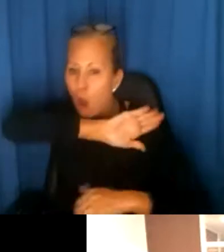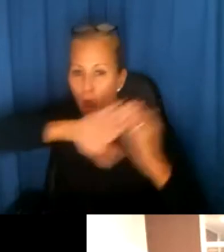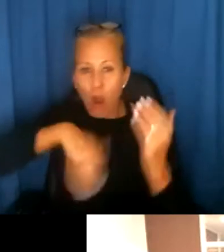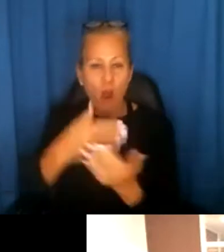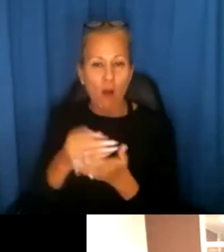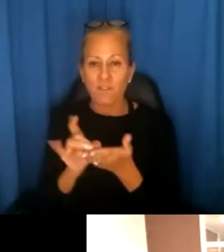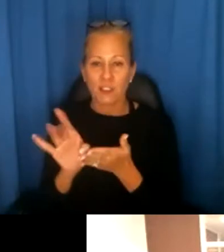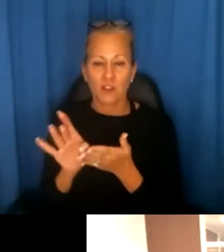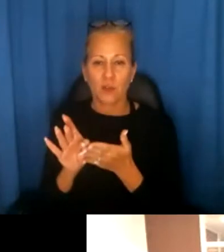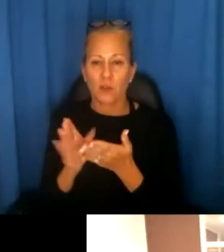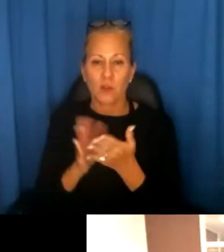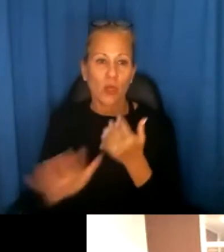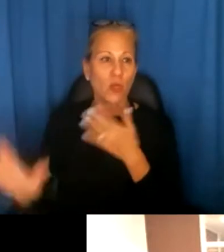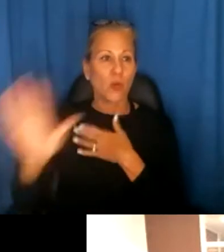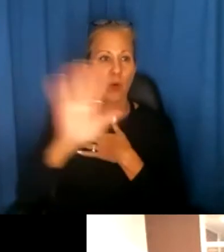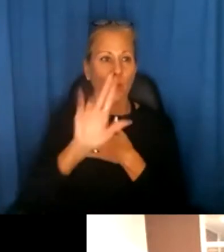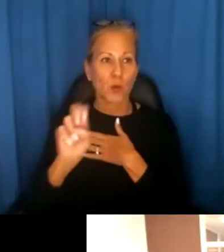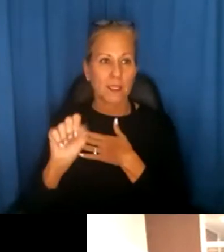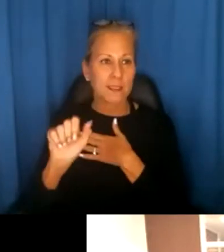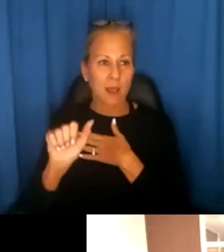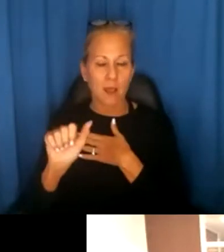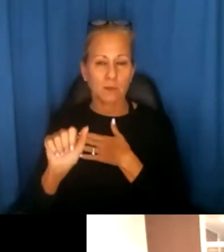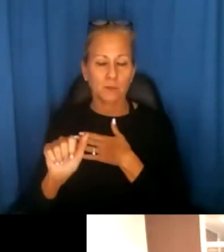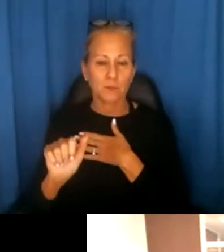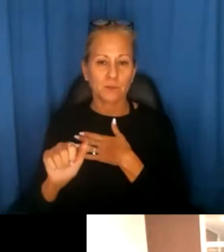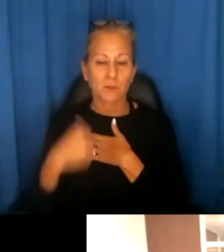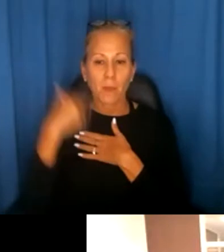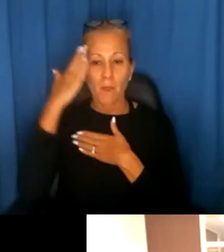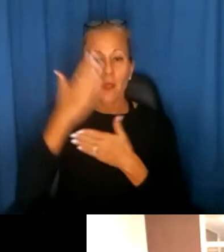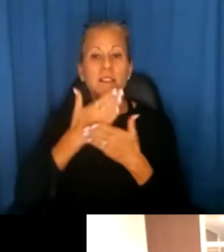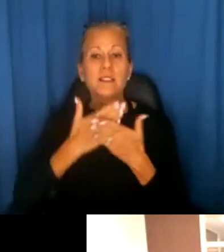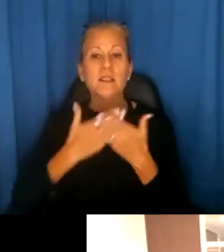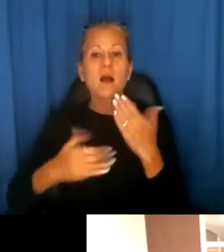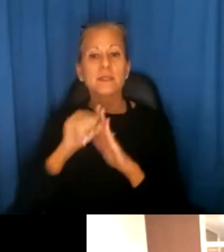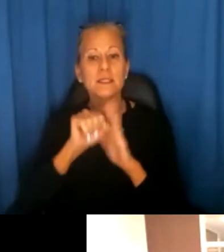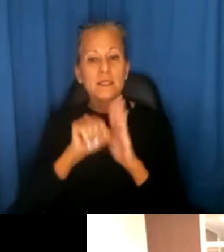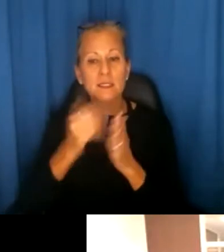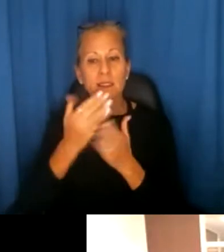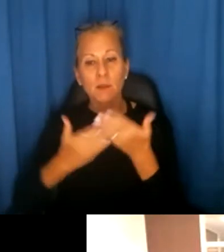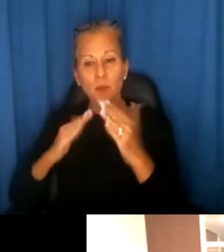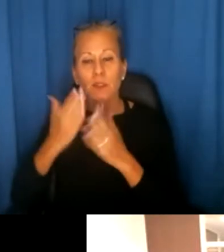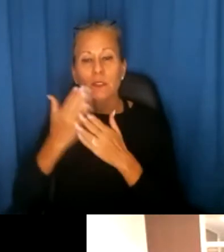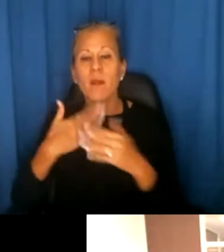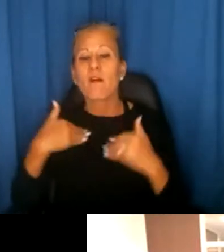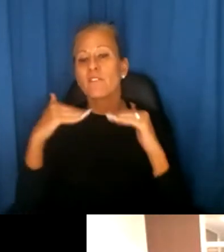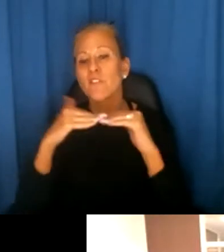evictions throughout the United States. I know that in some states and some communities, some of our fair housing